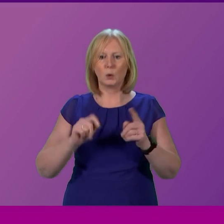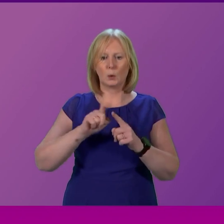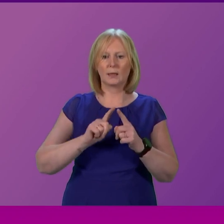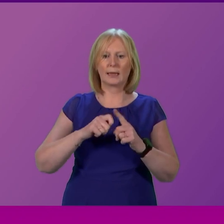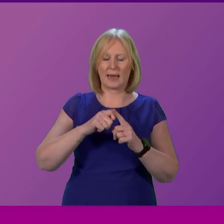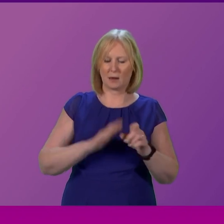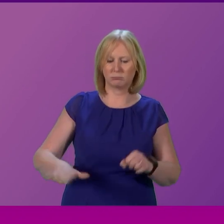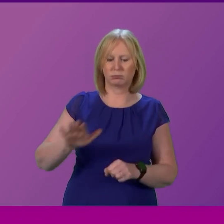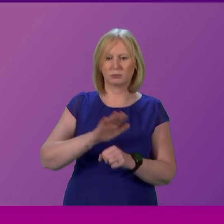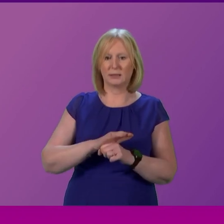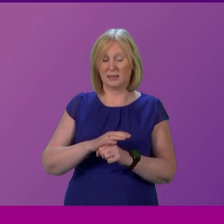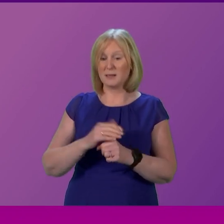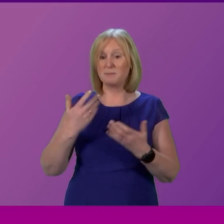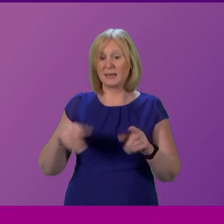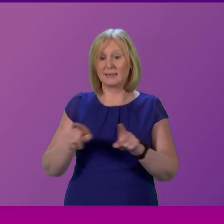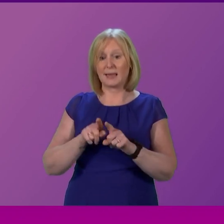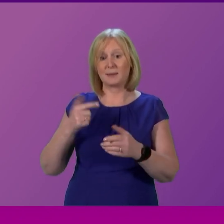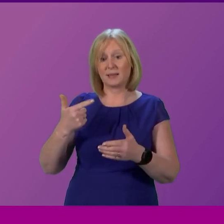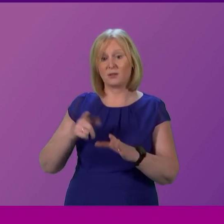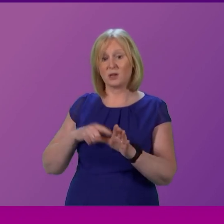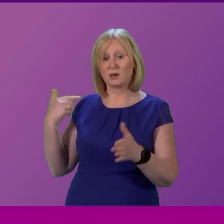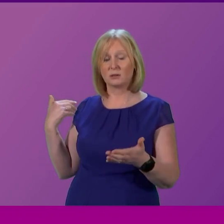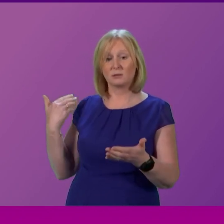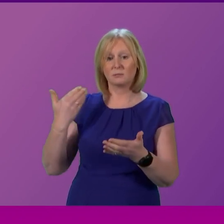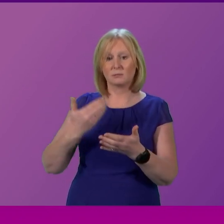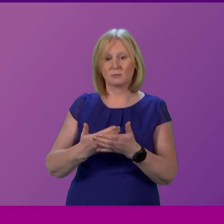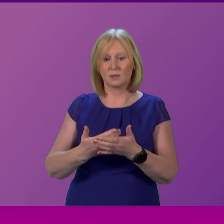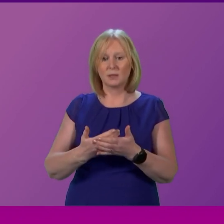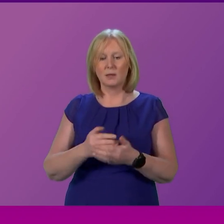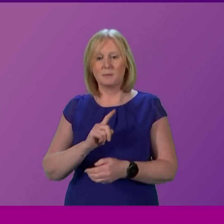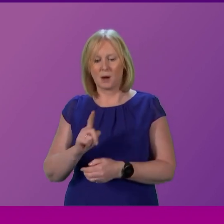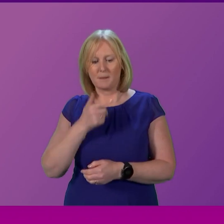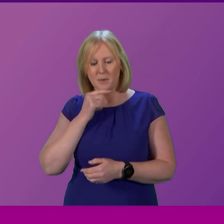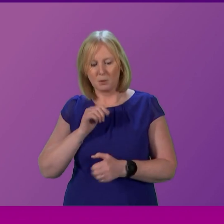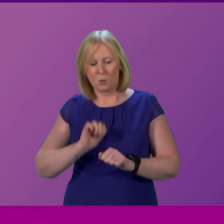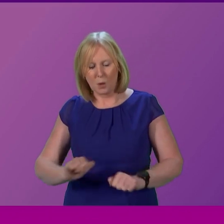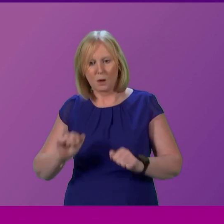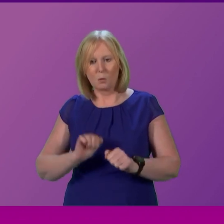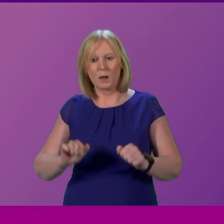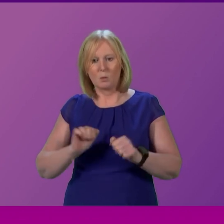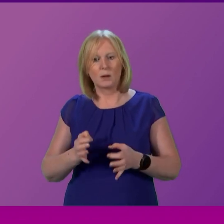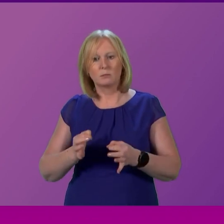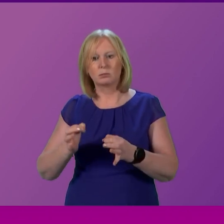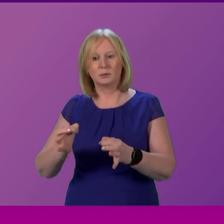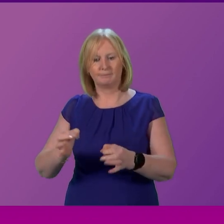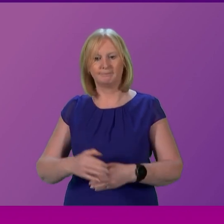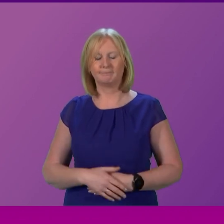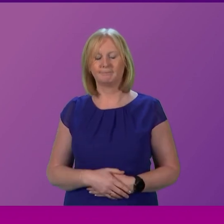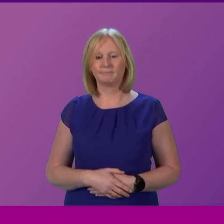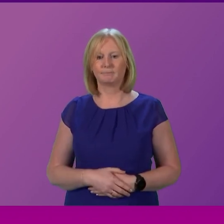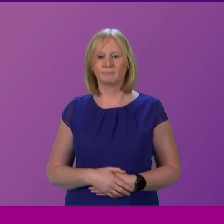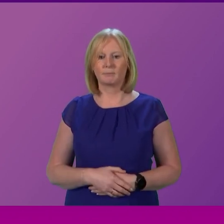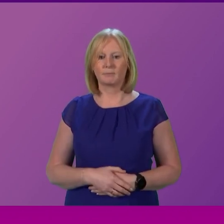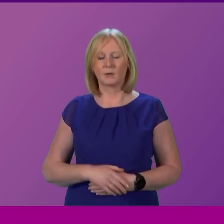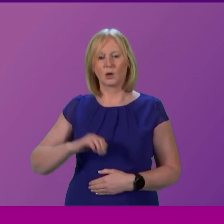last seven years. But that is, of course, cold comfort for those who are waiting far too long for treatment. Scotland already has